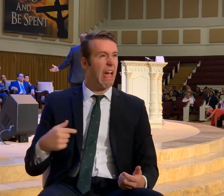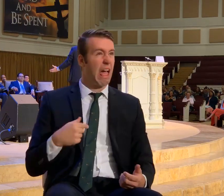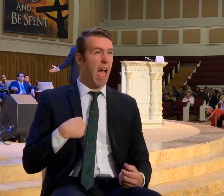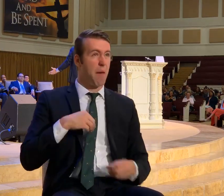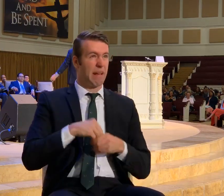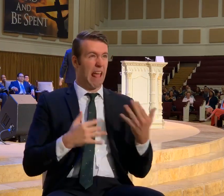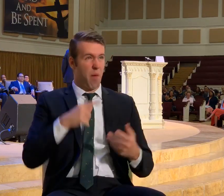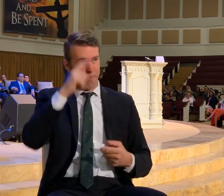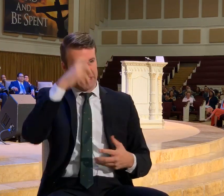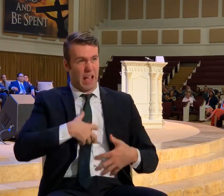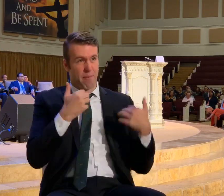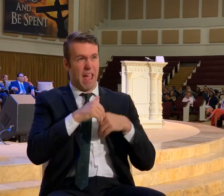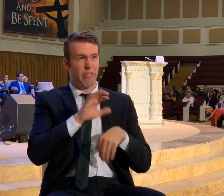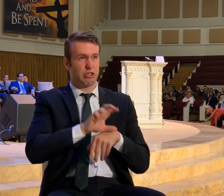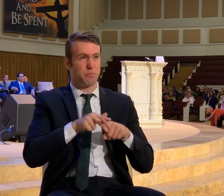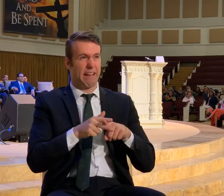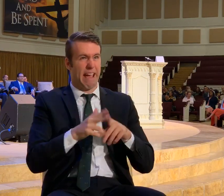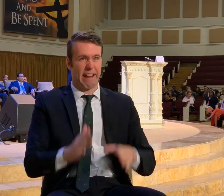mad on the mechanic.